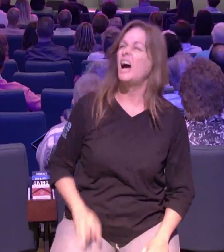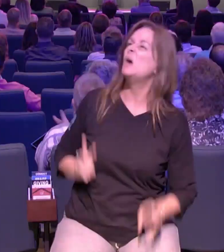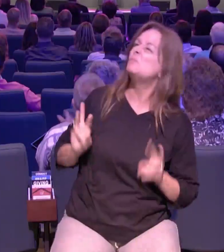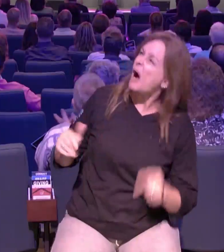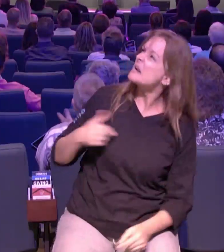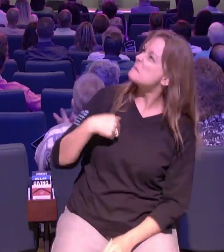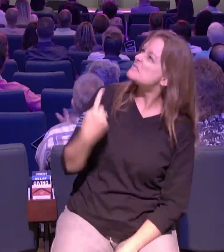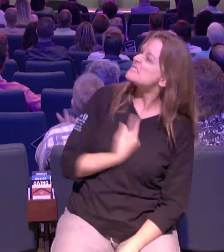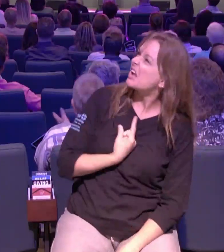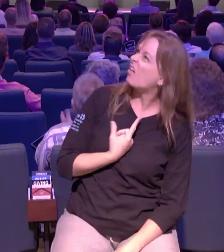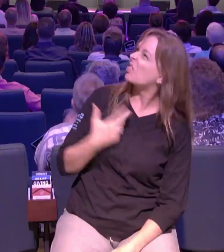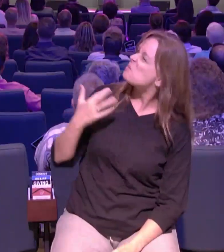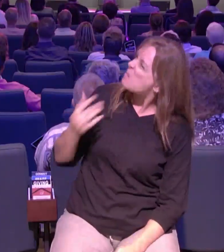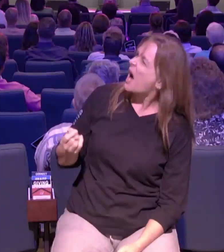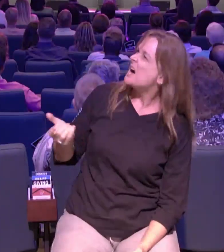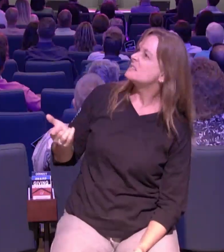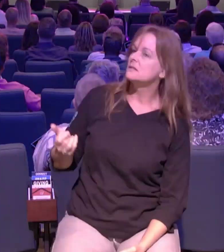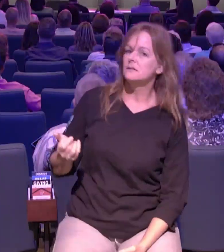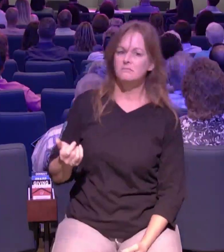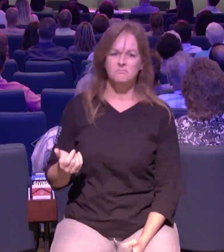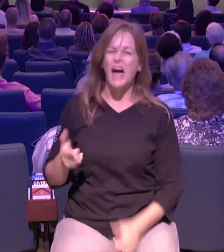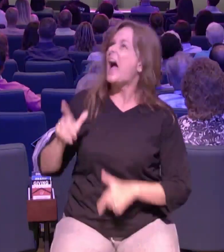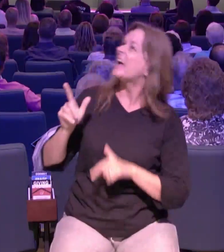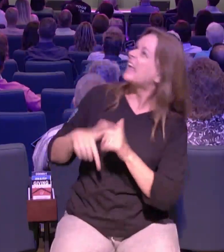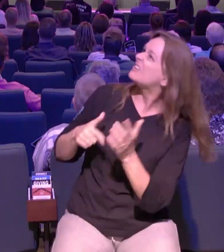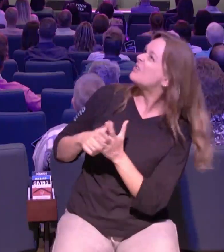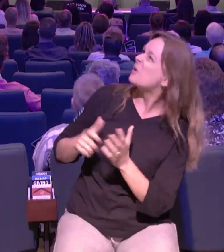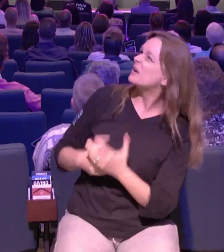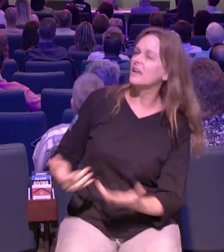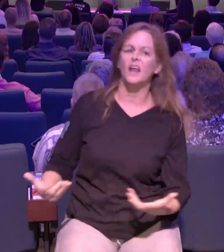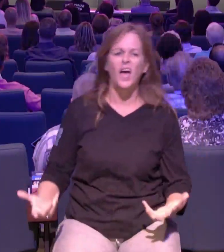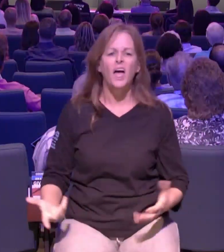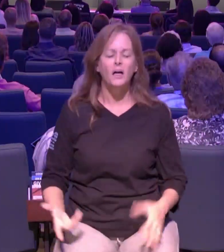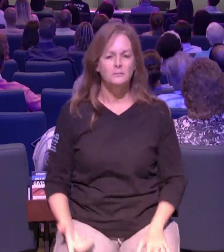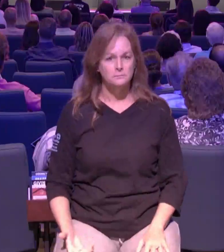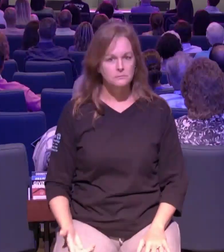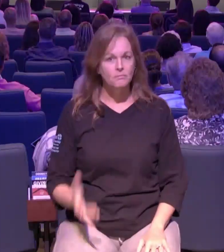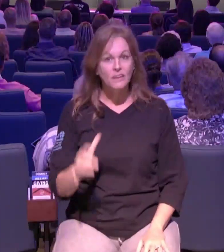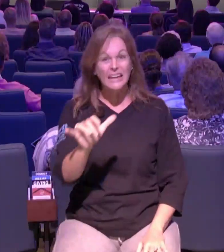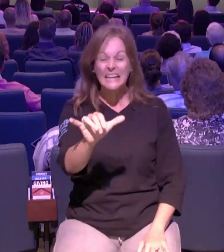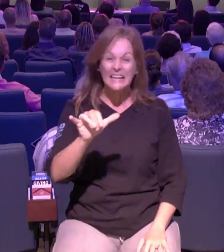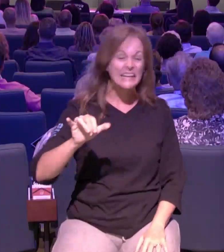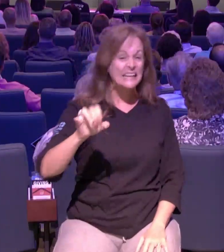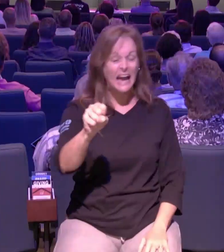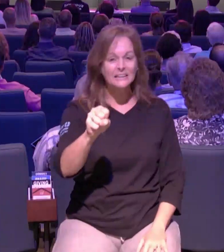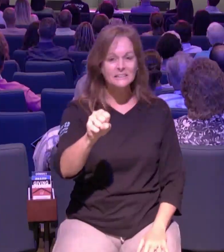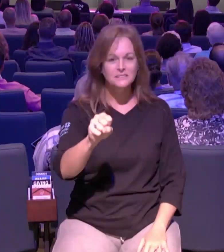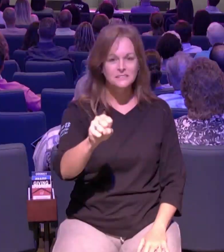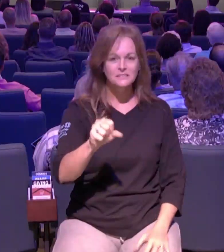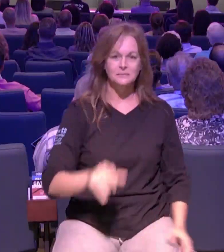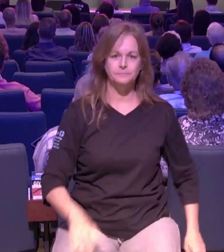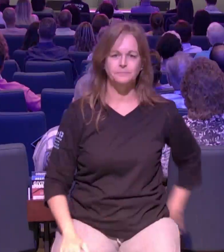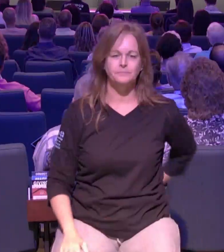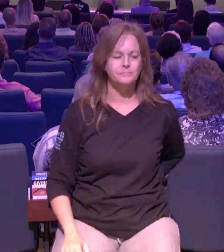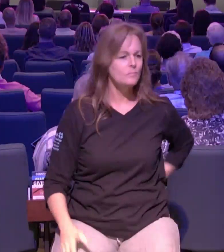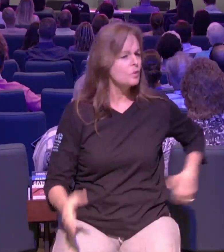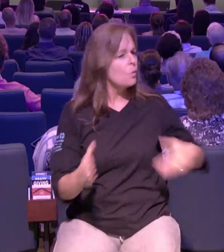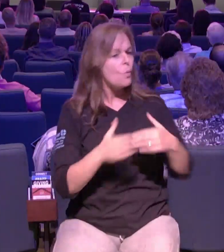gonna expect that you're gonna use me for the miraculous i'm gonna begin to let you use me any way you want me use me god will take what we've got